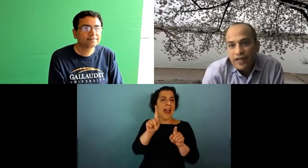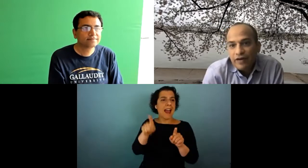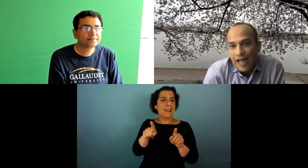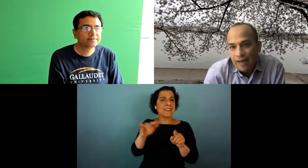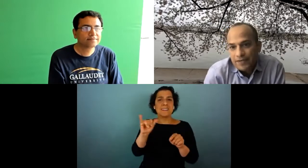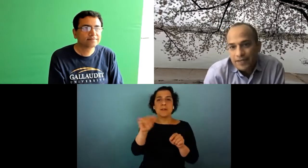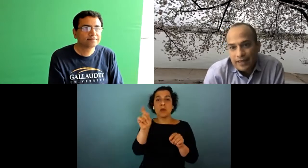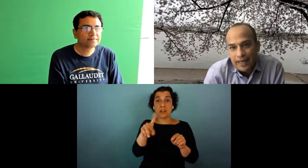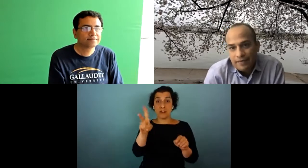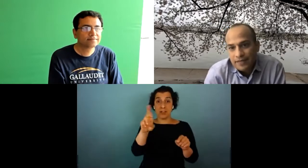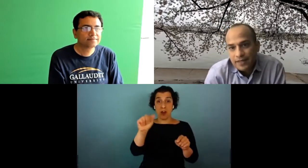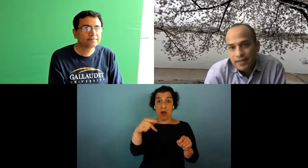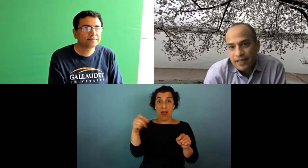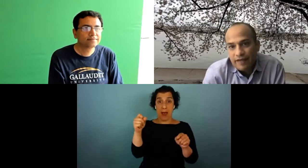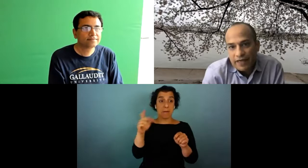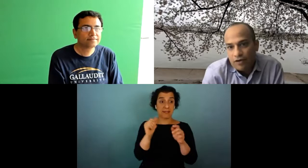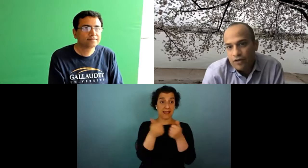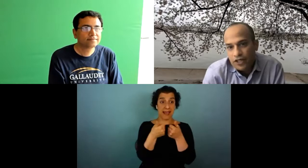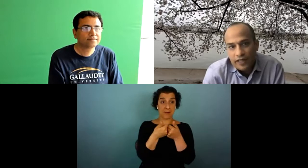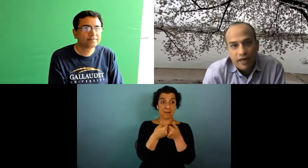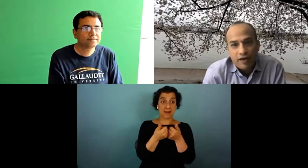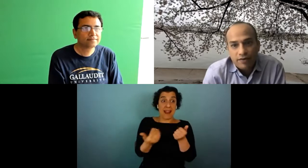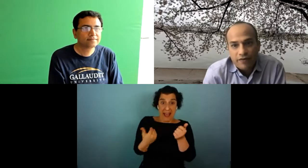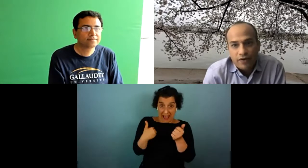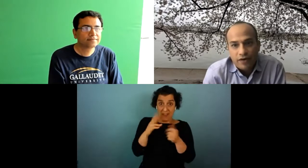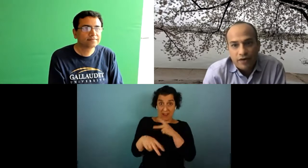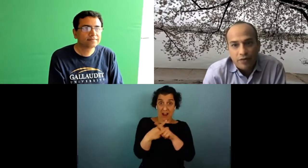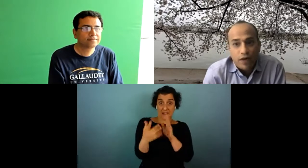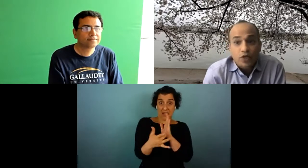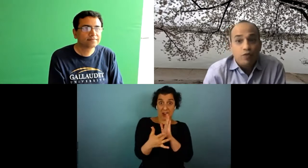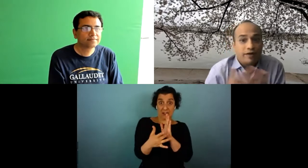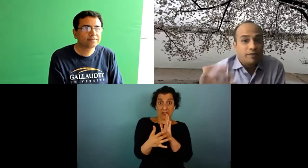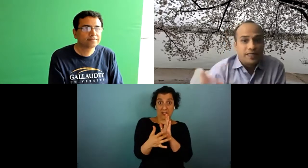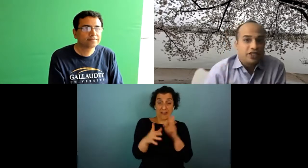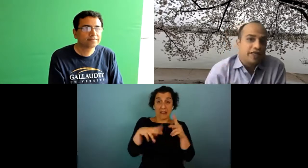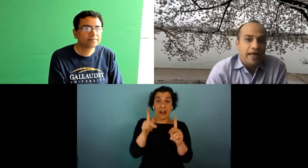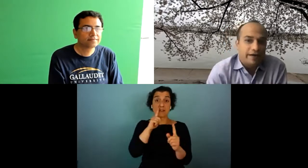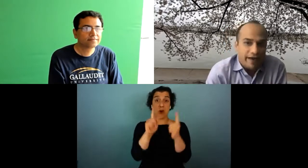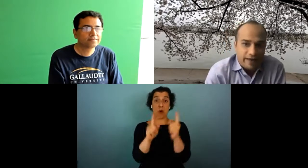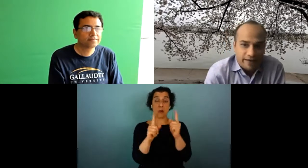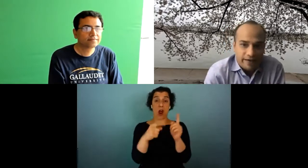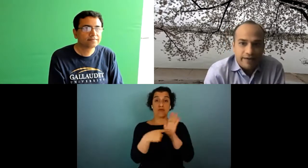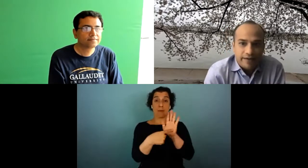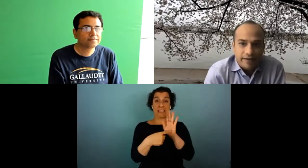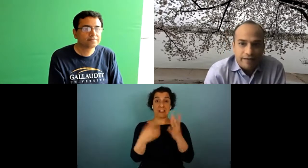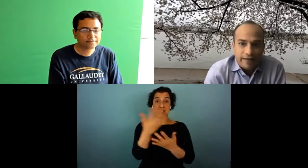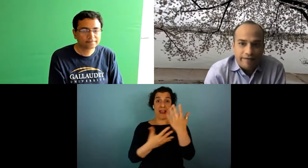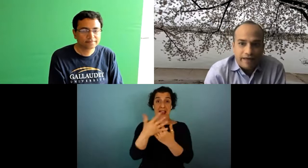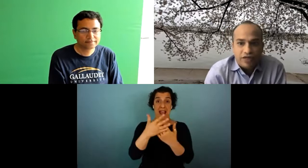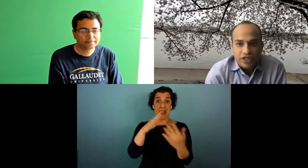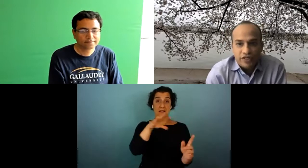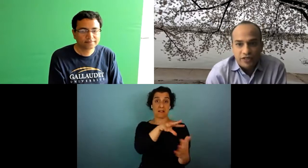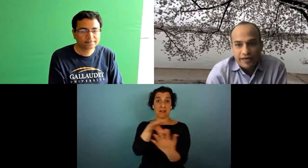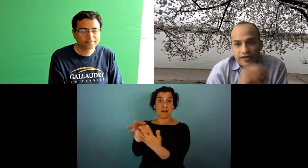know there are vr apps and games games that have technology that allows for one-to-one representation hand tracking and